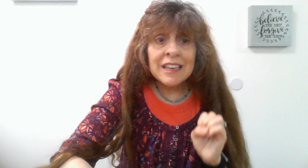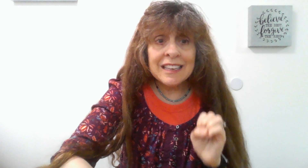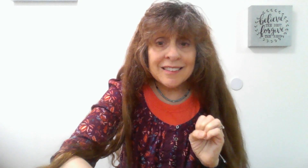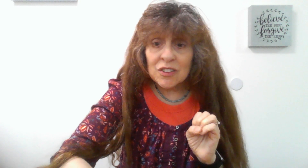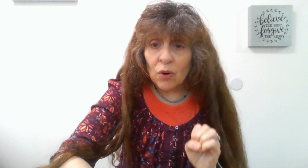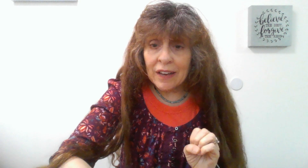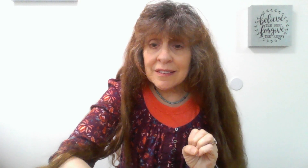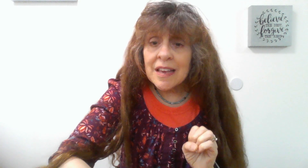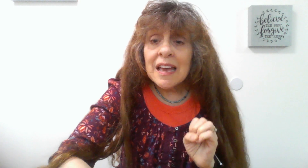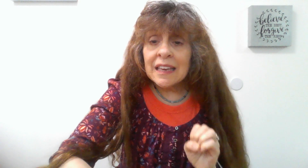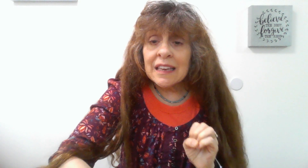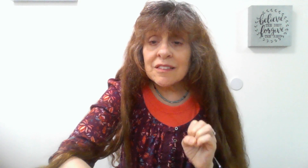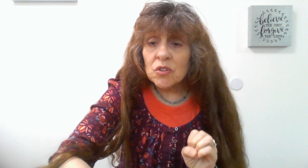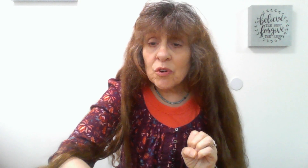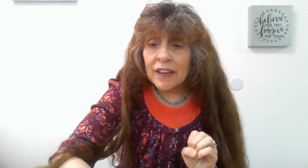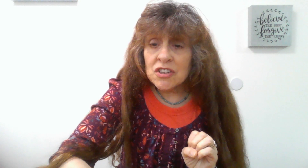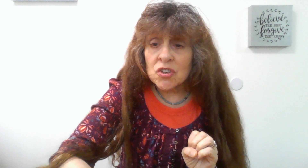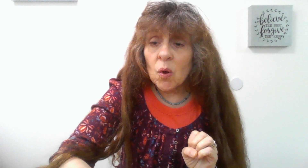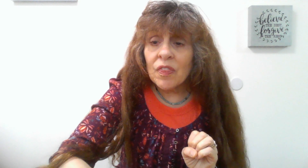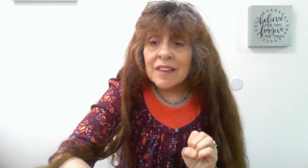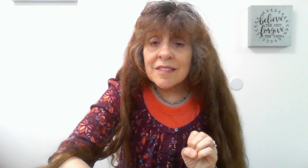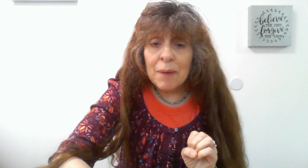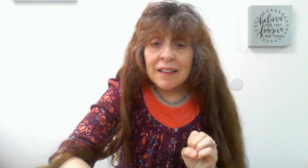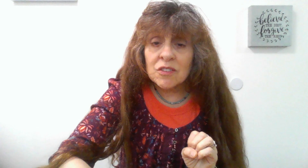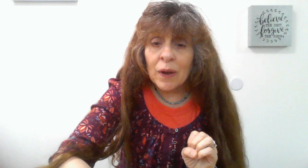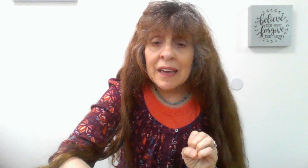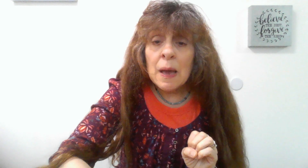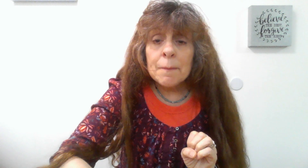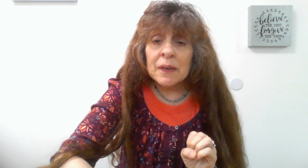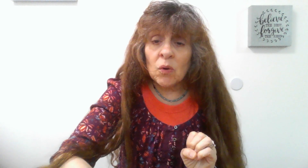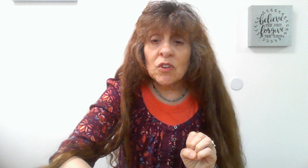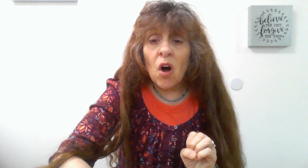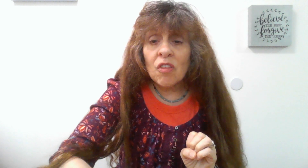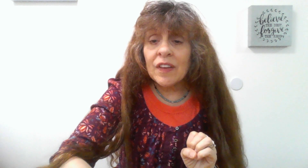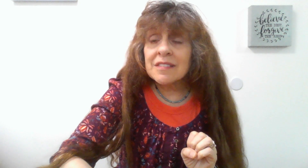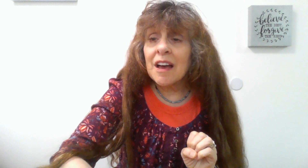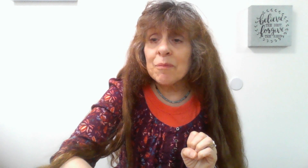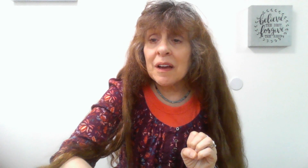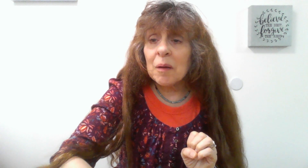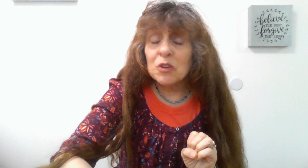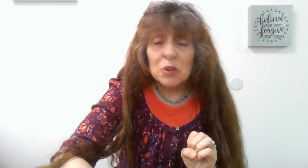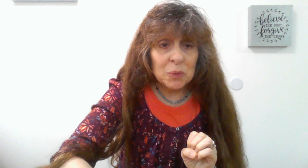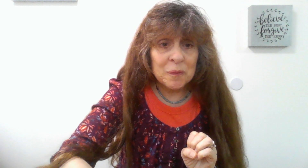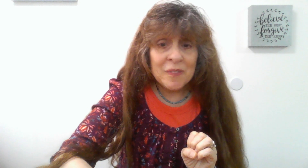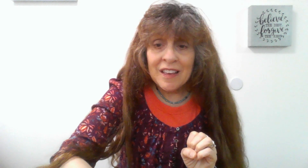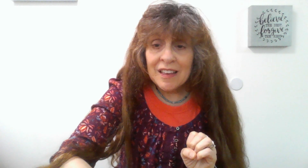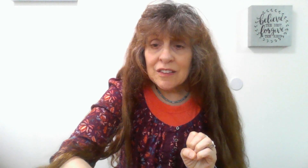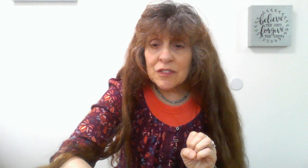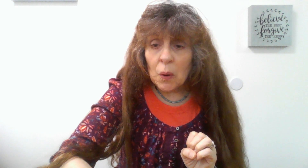is in Christ, he is a new creation. Old things have passed away. Behold, all things have become new. So